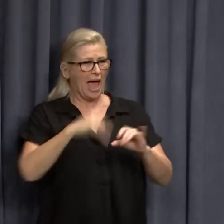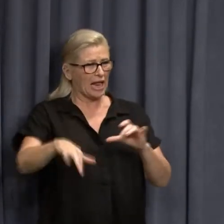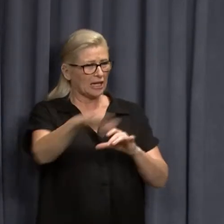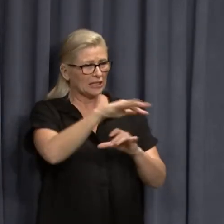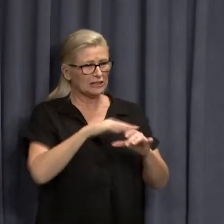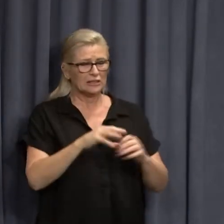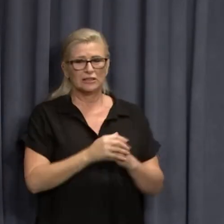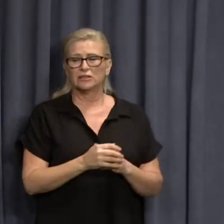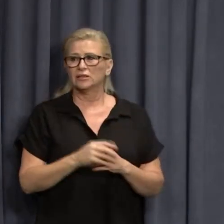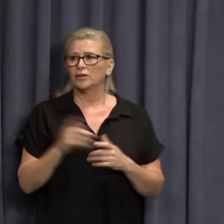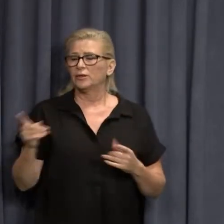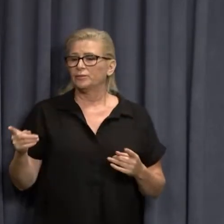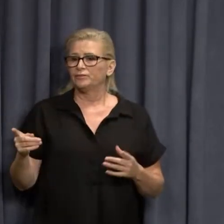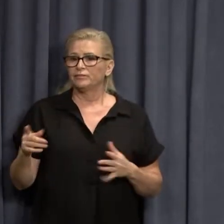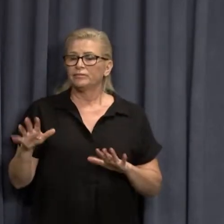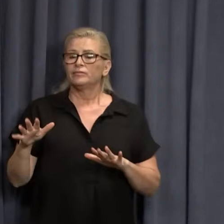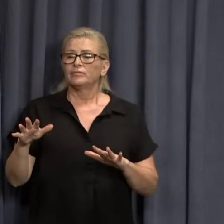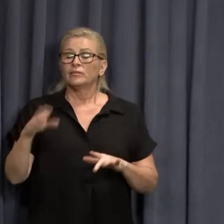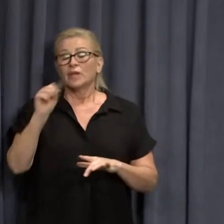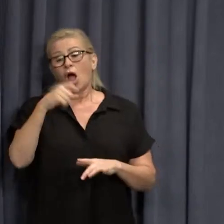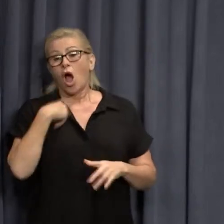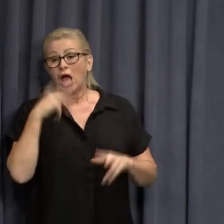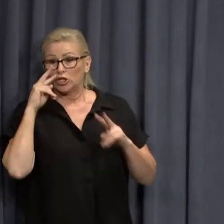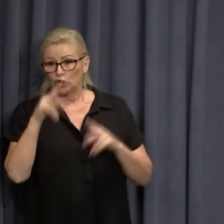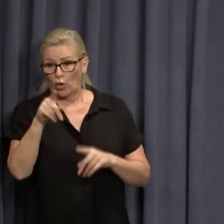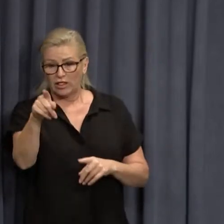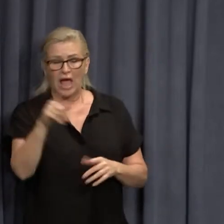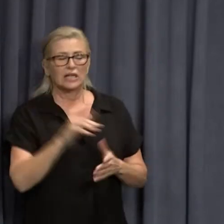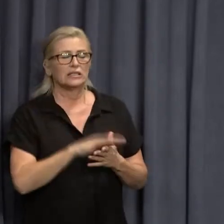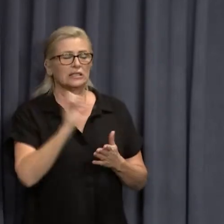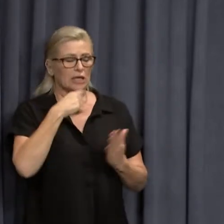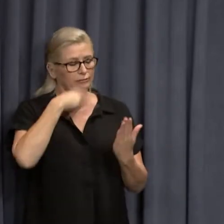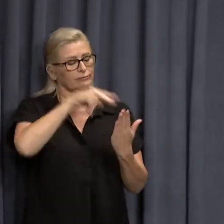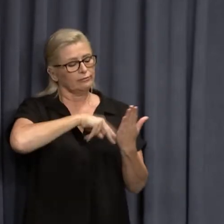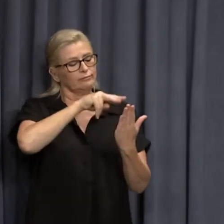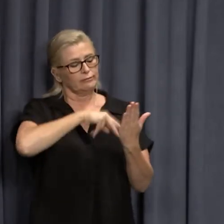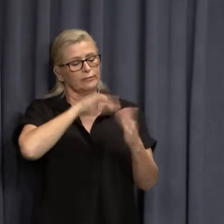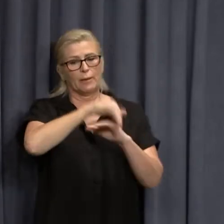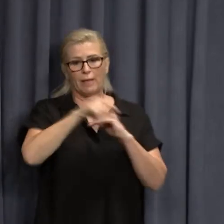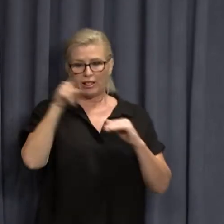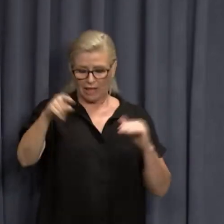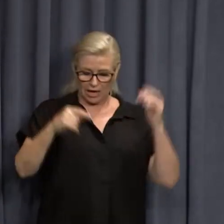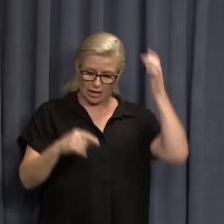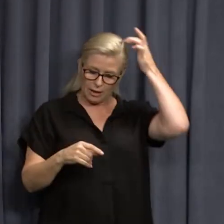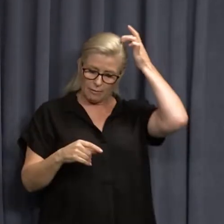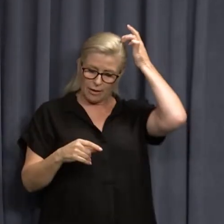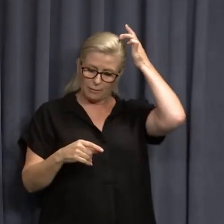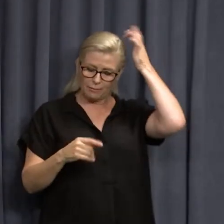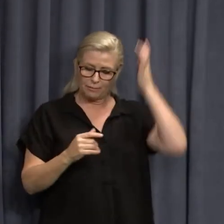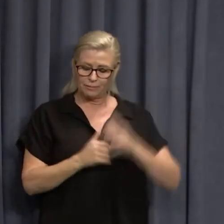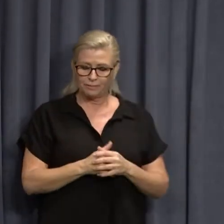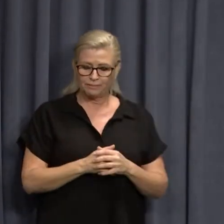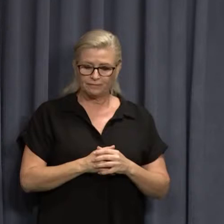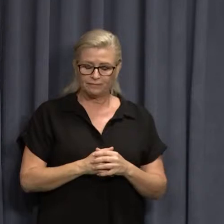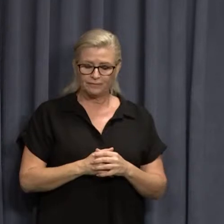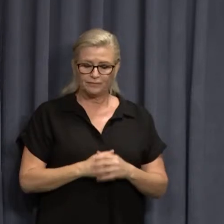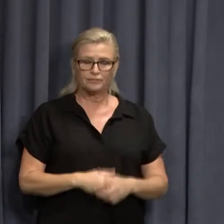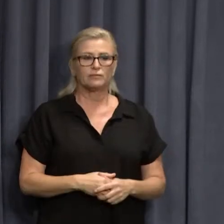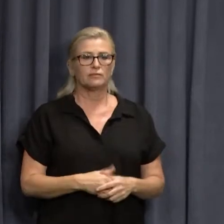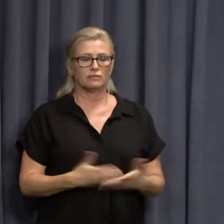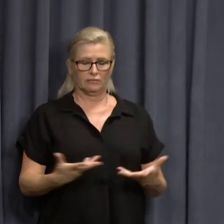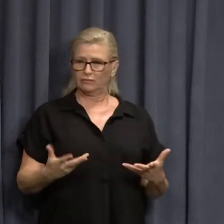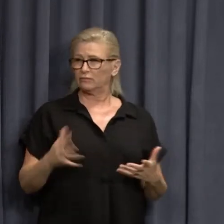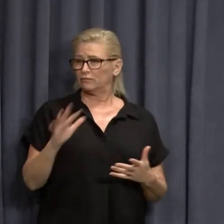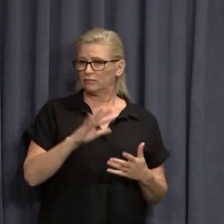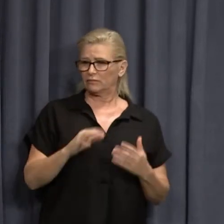Look, I saw that. No, I didn't mention him. But what is